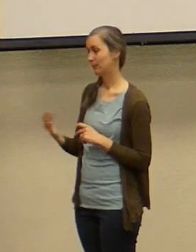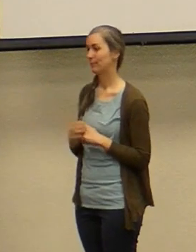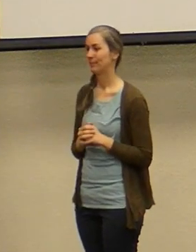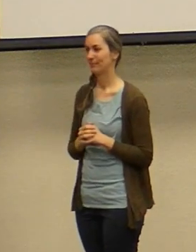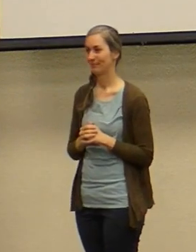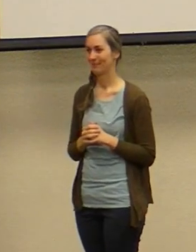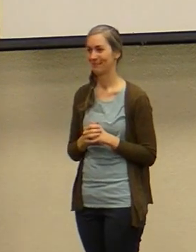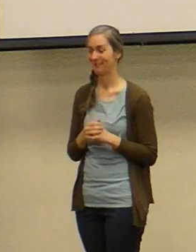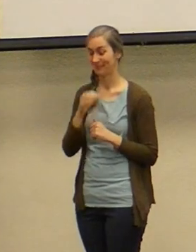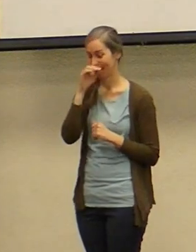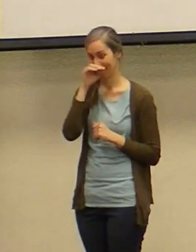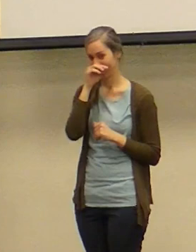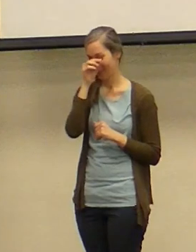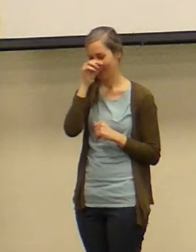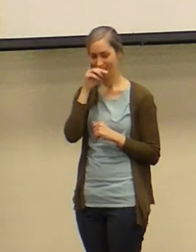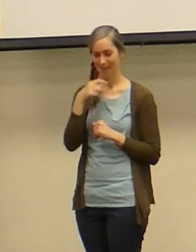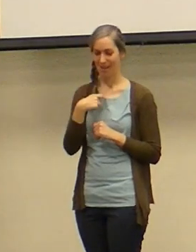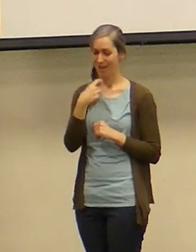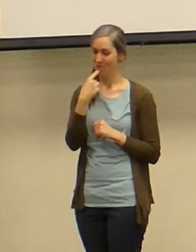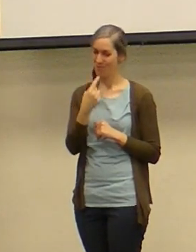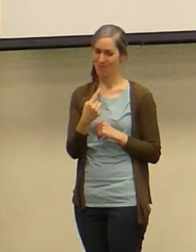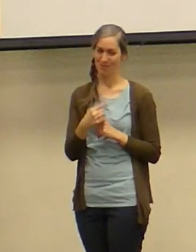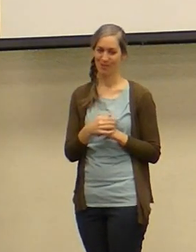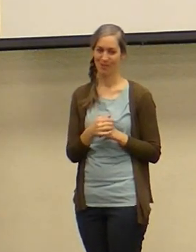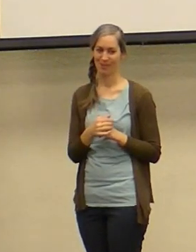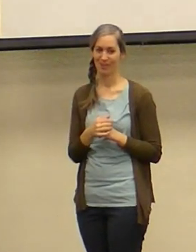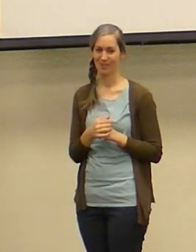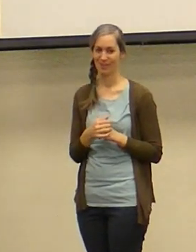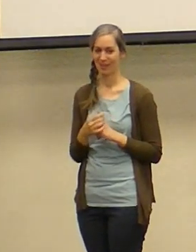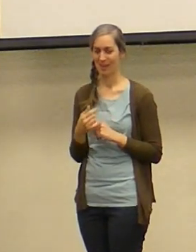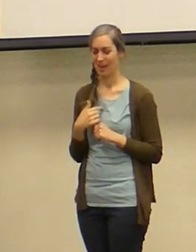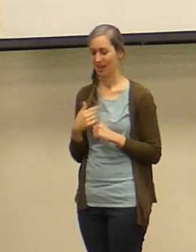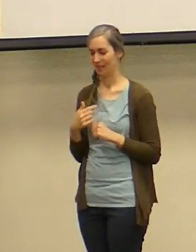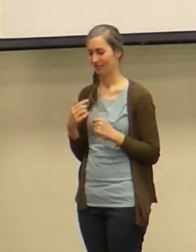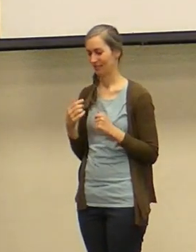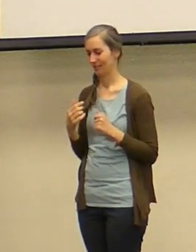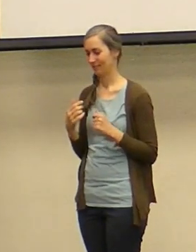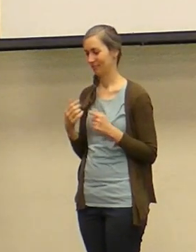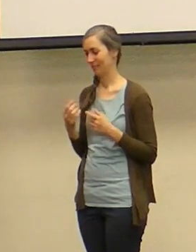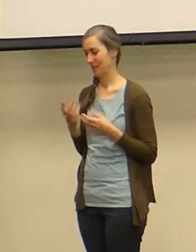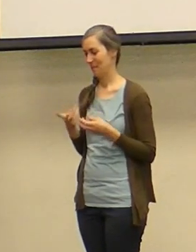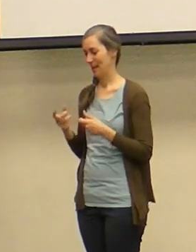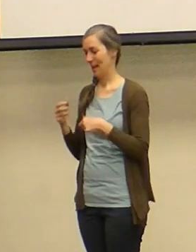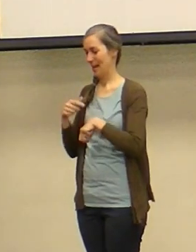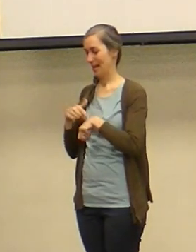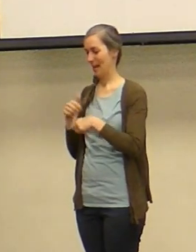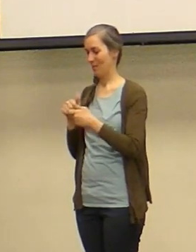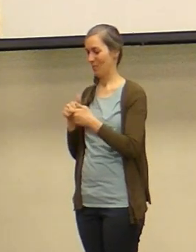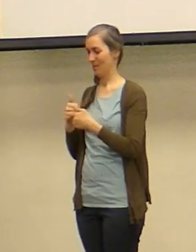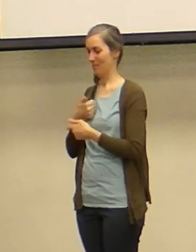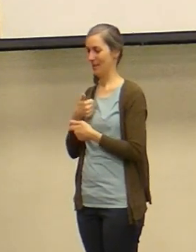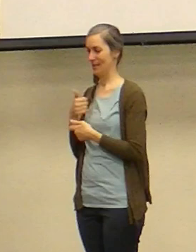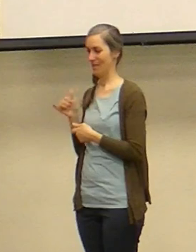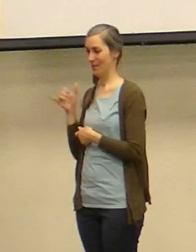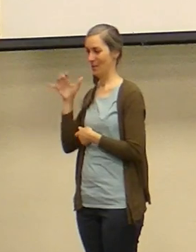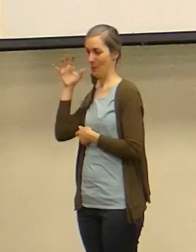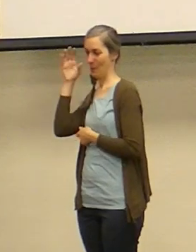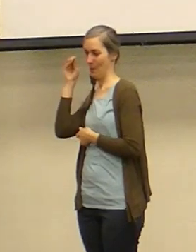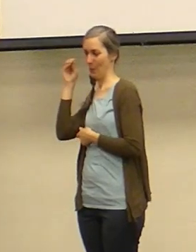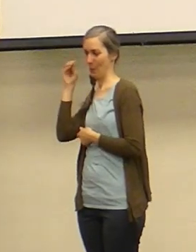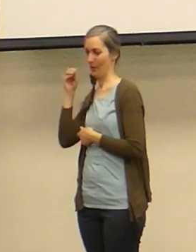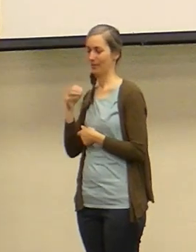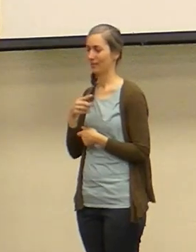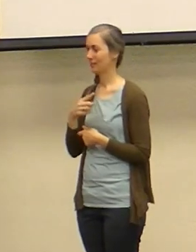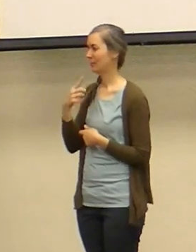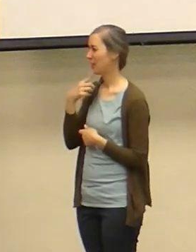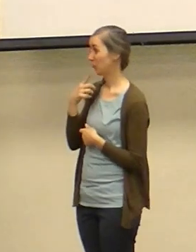she told her I got to spend some time with this boy and I remember this did you get him straightened